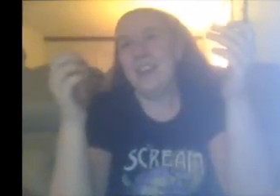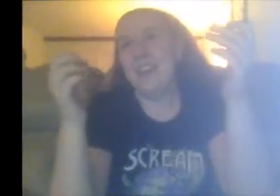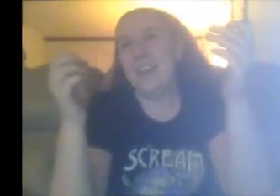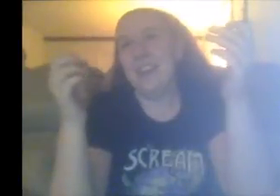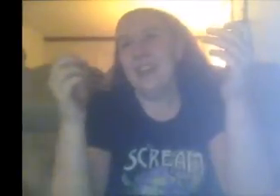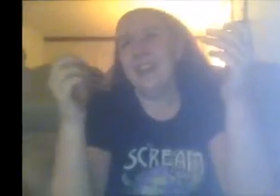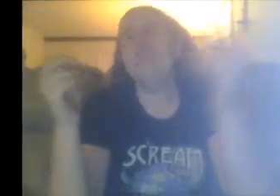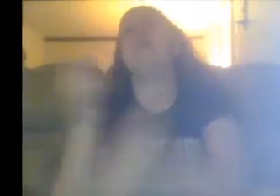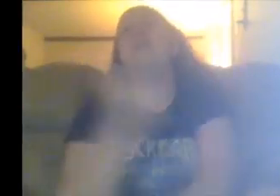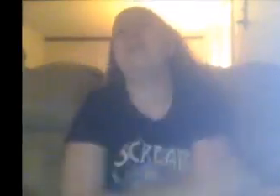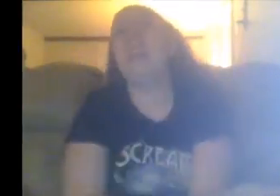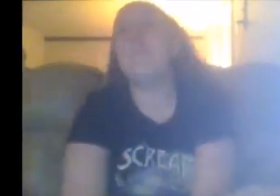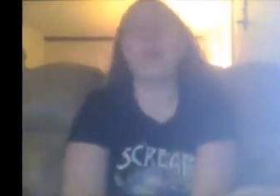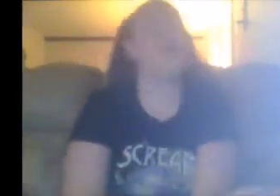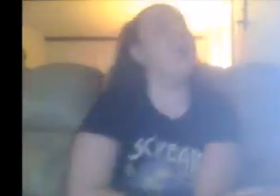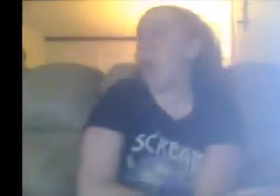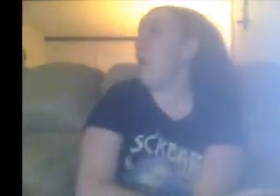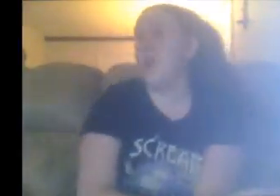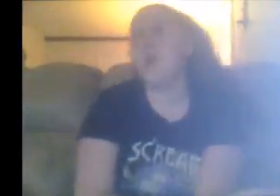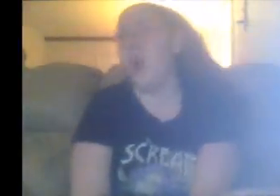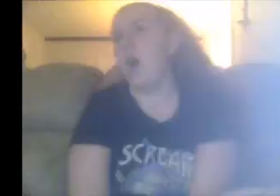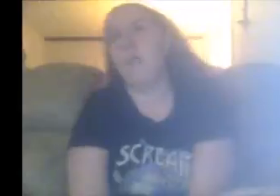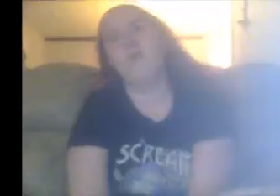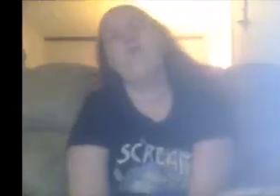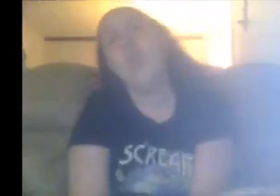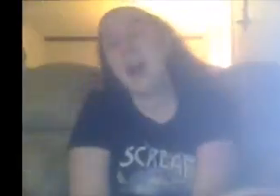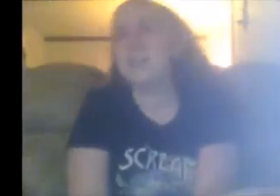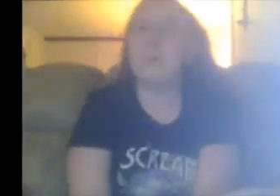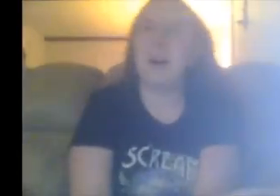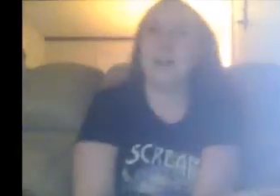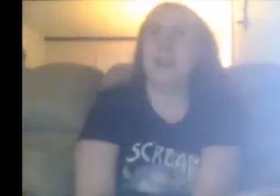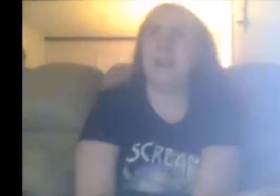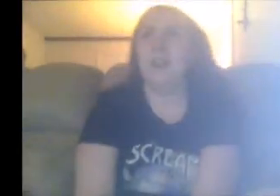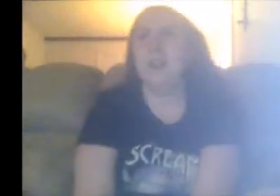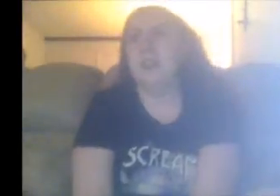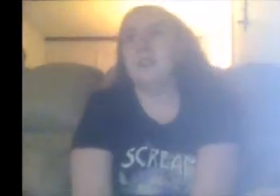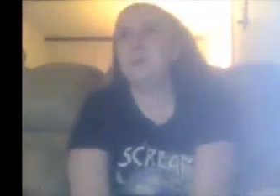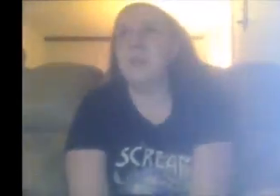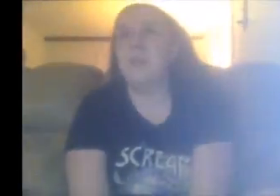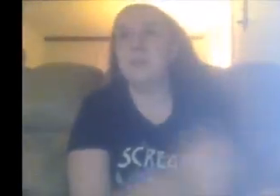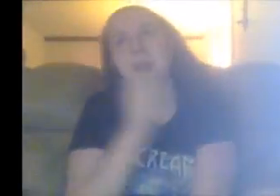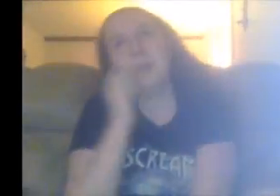You slipped?! There you go! Crossbody! Spring crossbody.